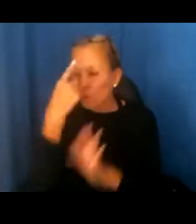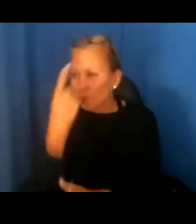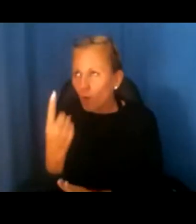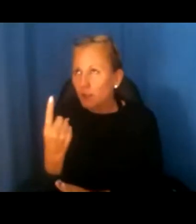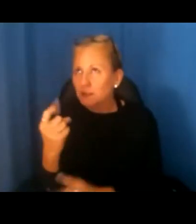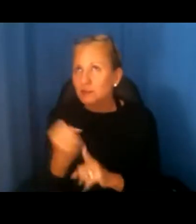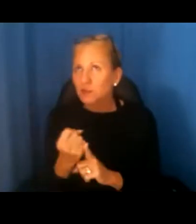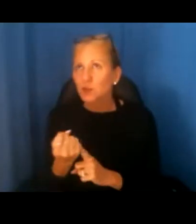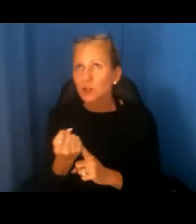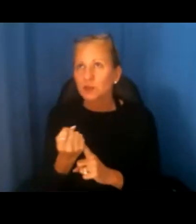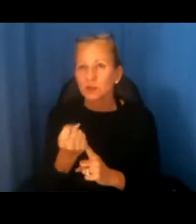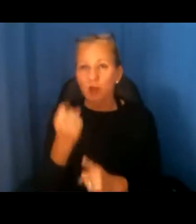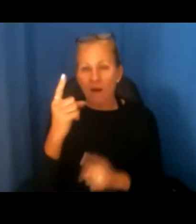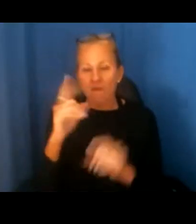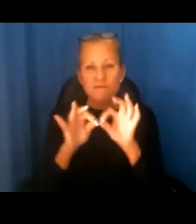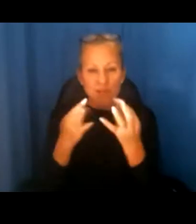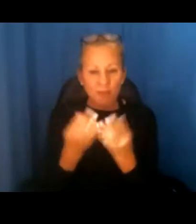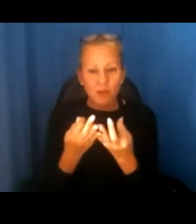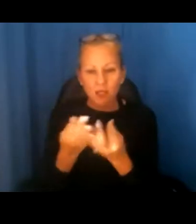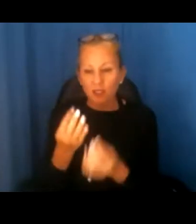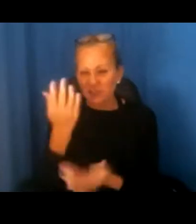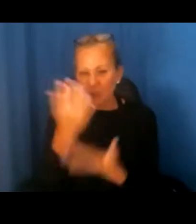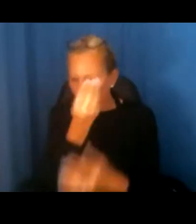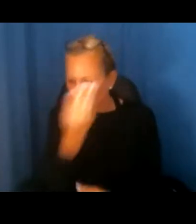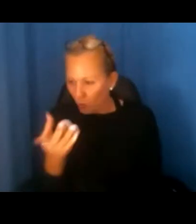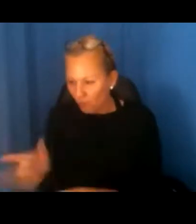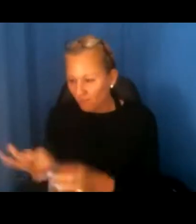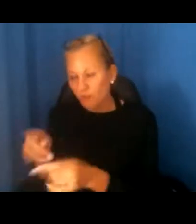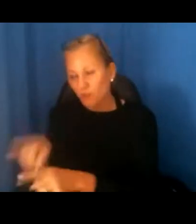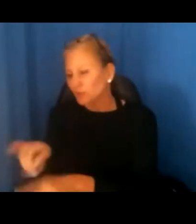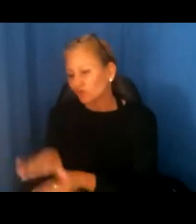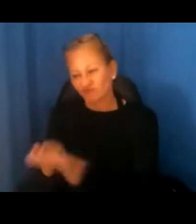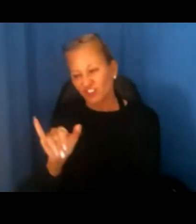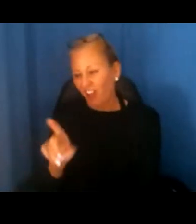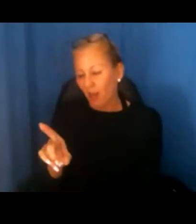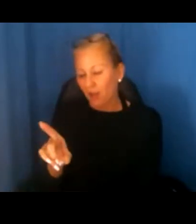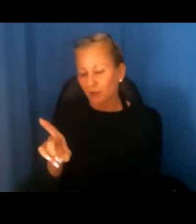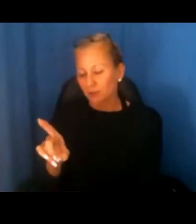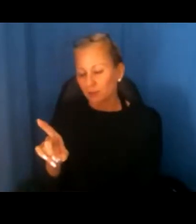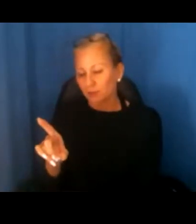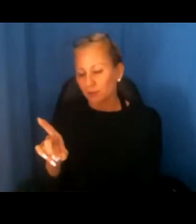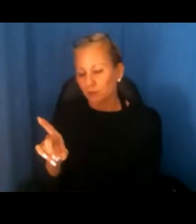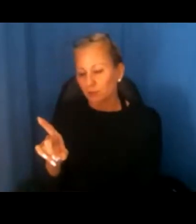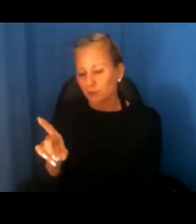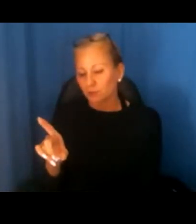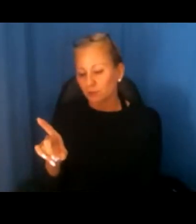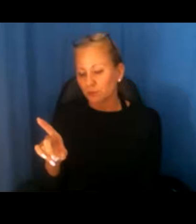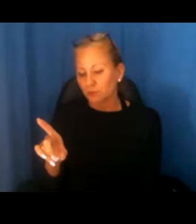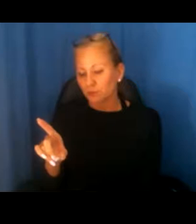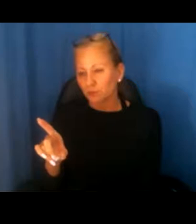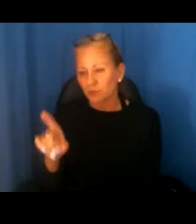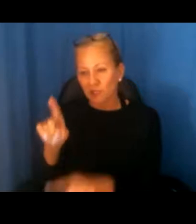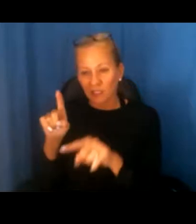a family was told that its child could not go around the